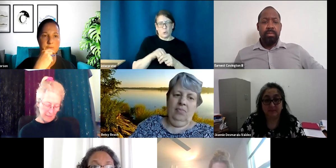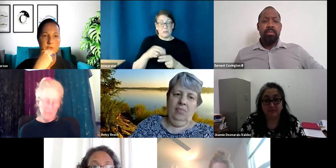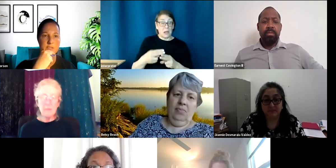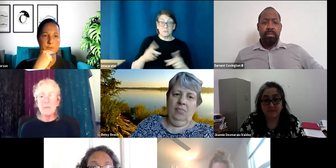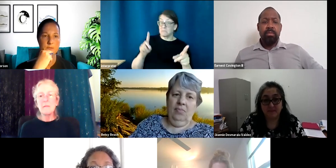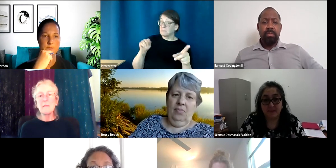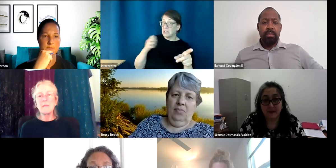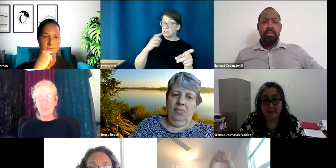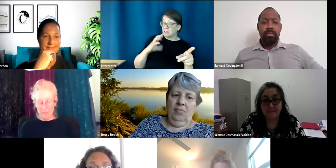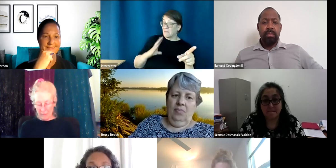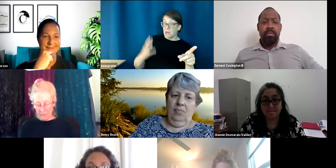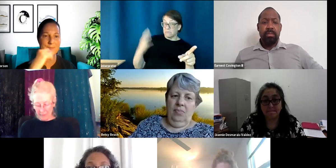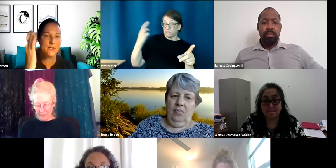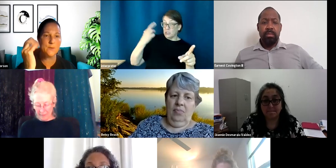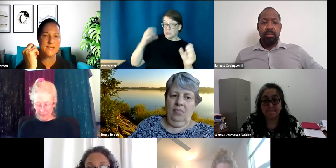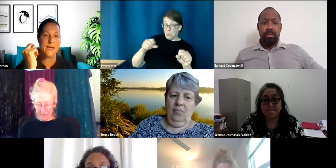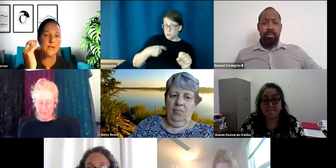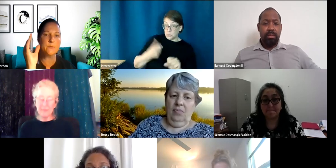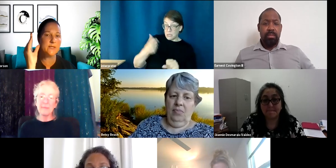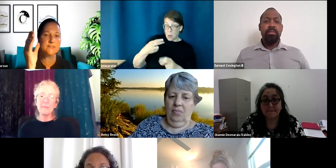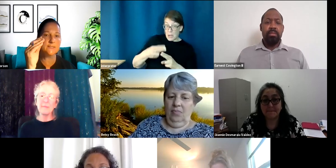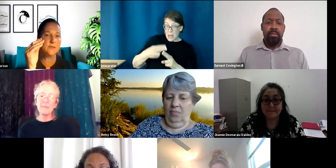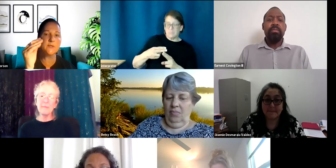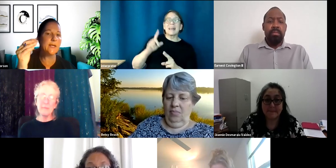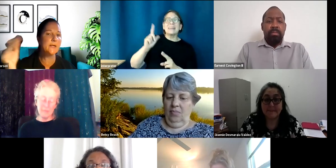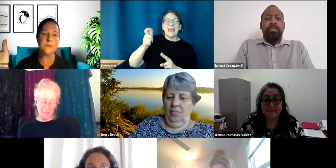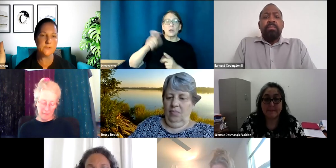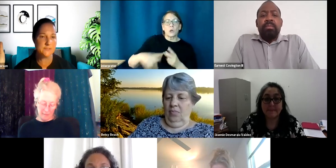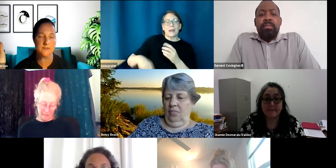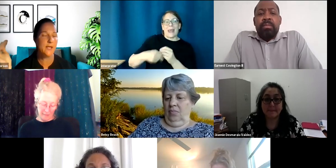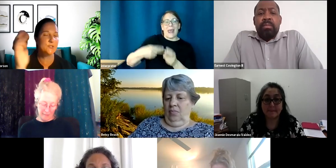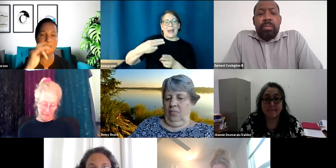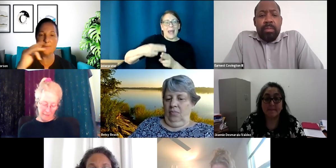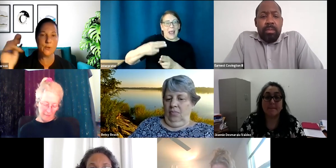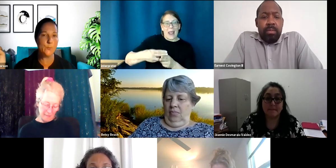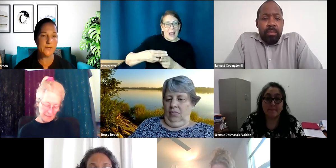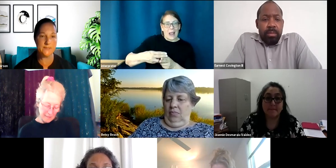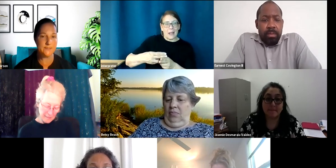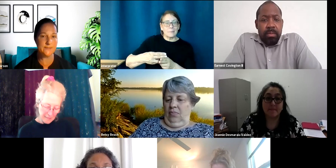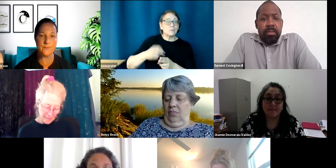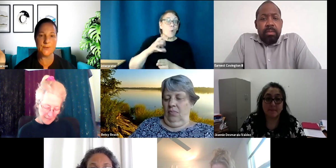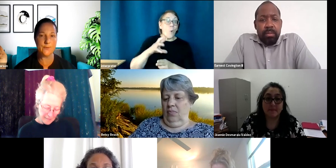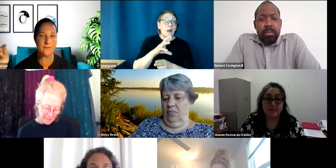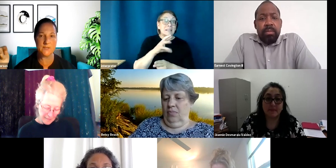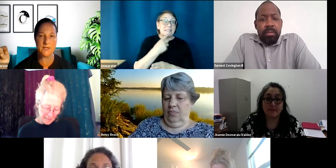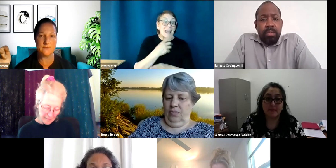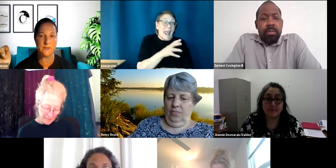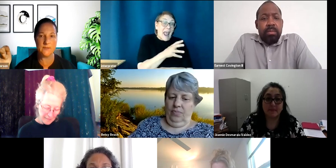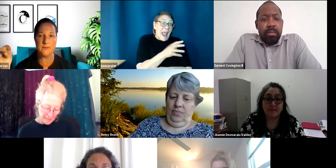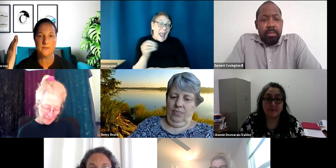reasonable. And we can always add on and we can say something and others and just leave it open ended and then we don't have to have a,